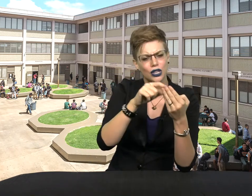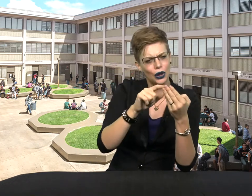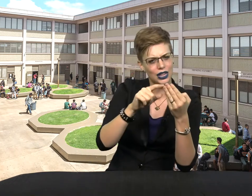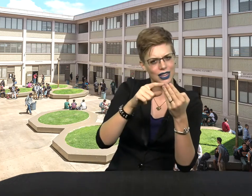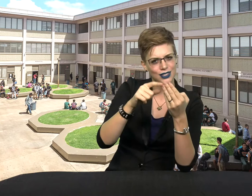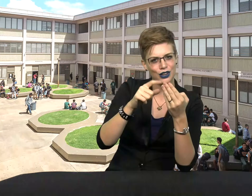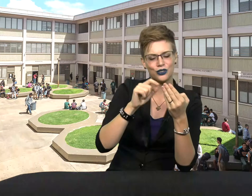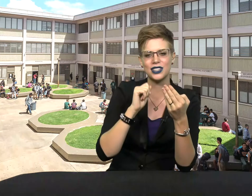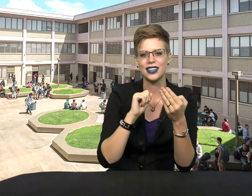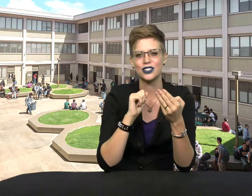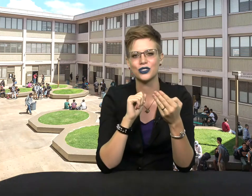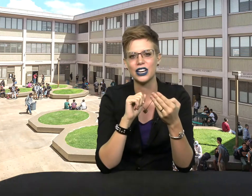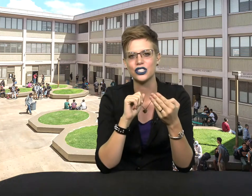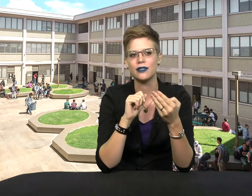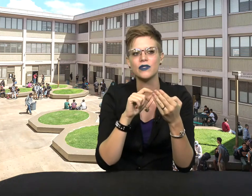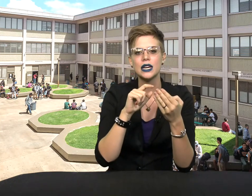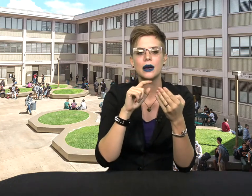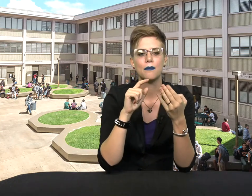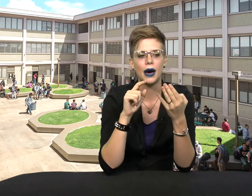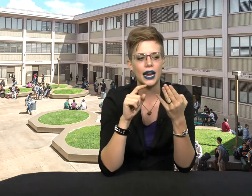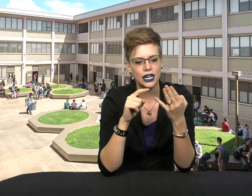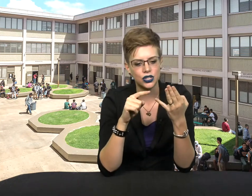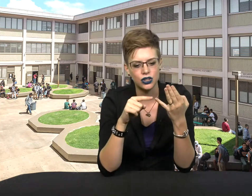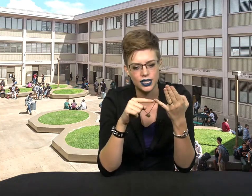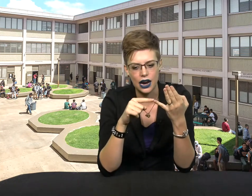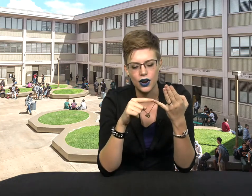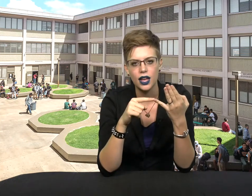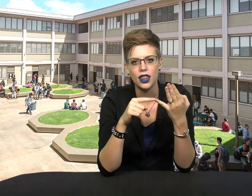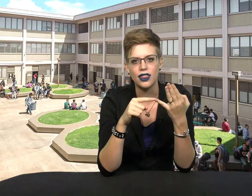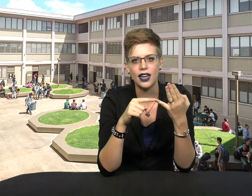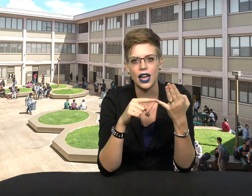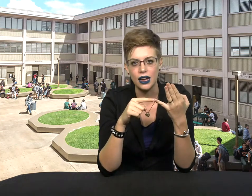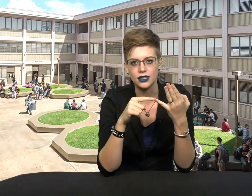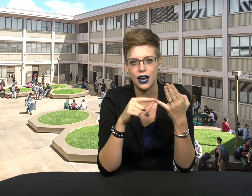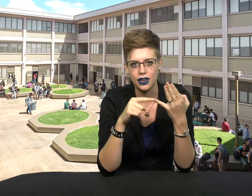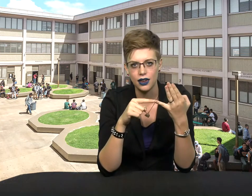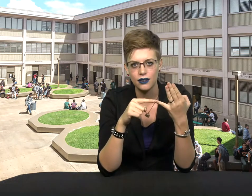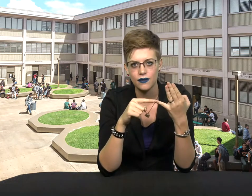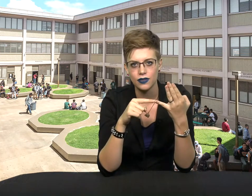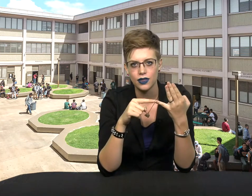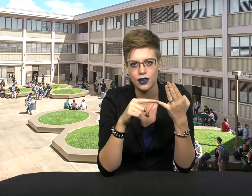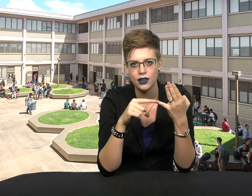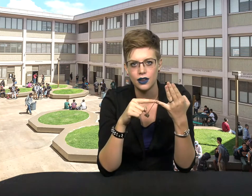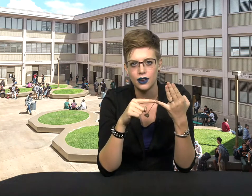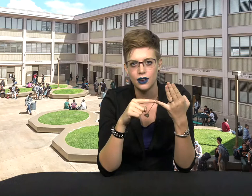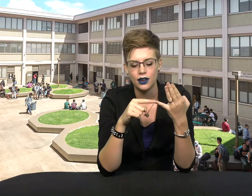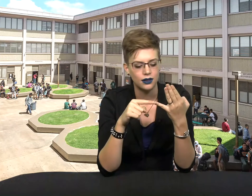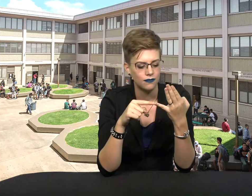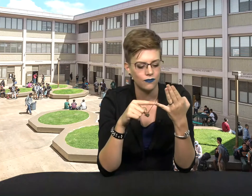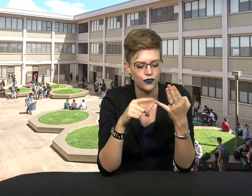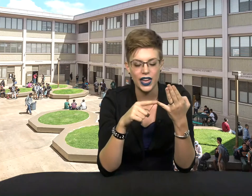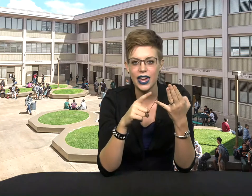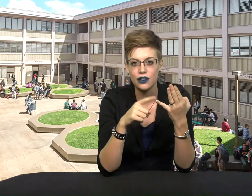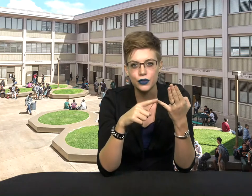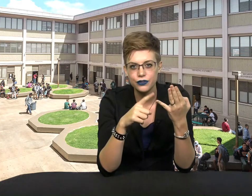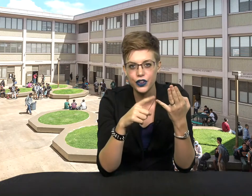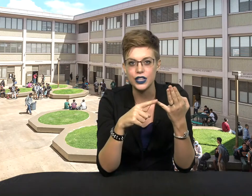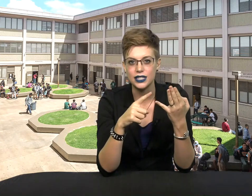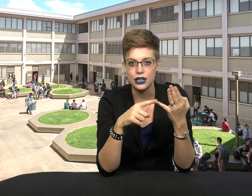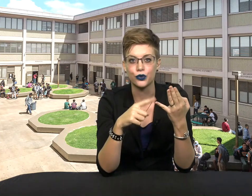slowly things are increasing in duration, but it turns out they hate hiking, they can't fulfill this need for